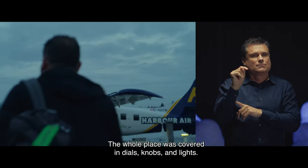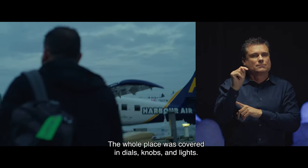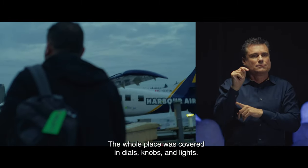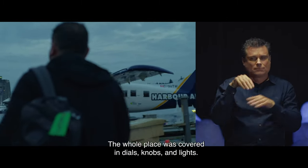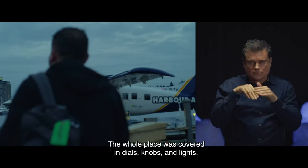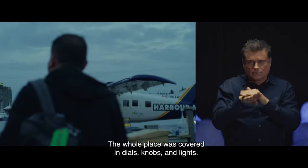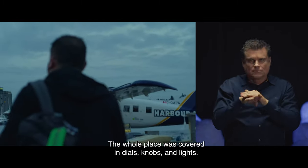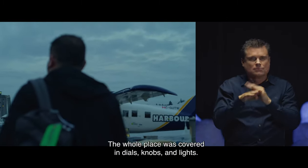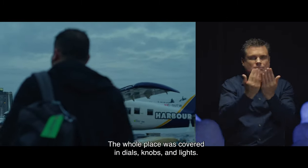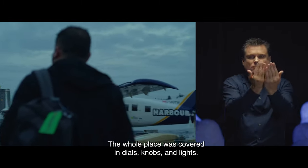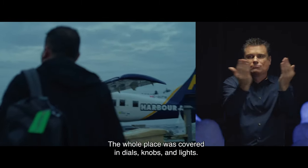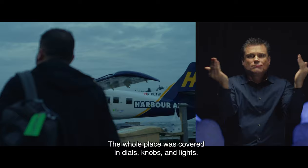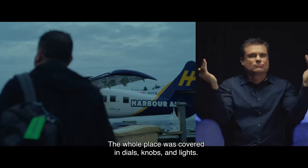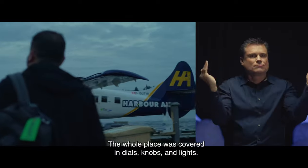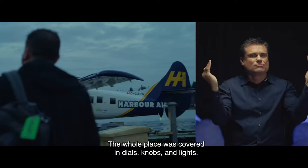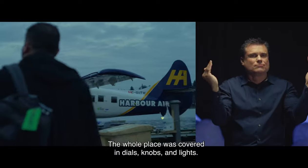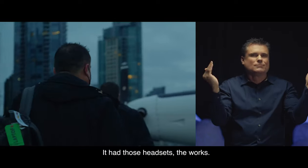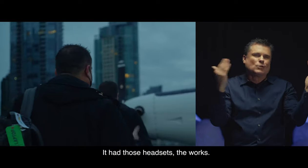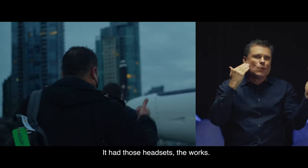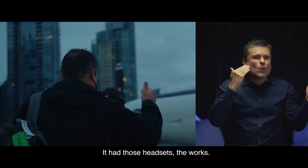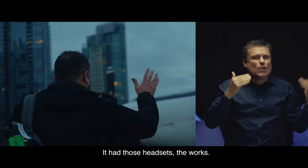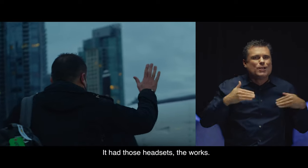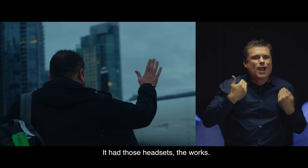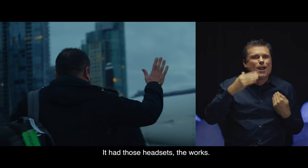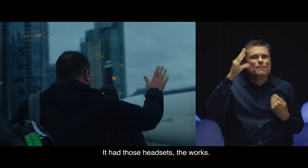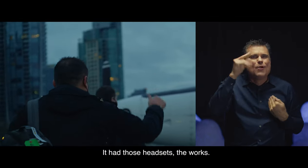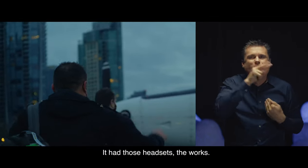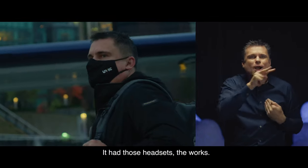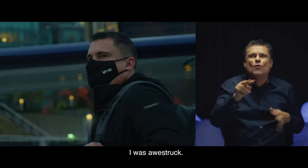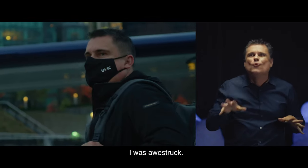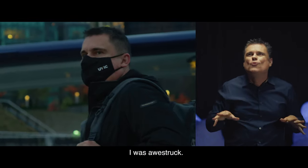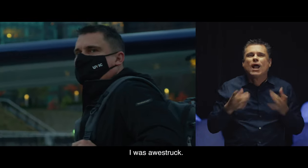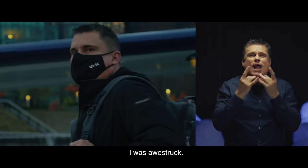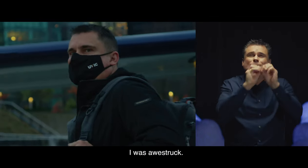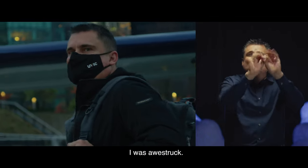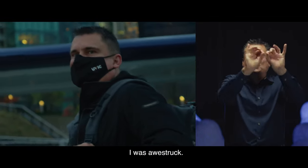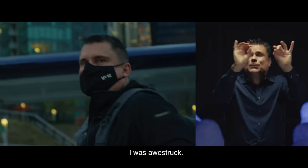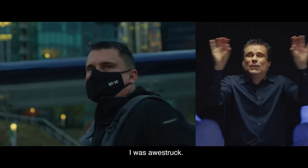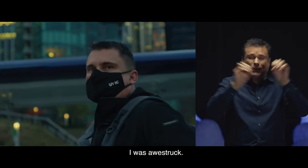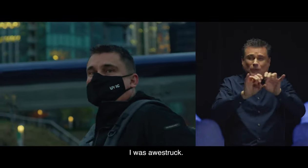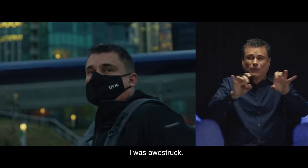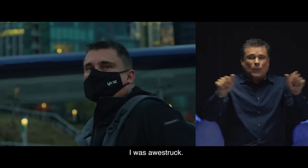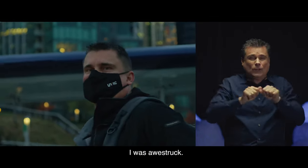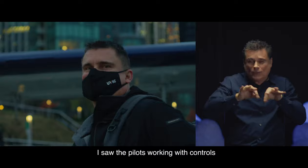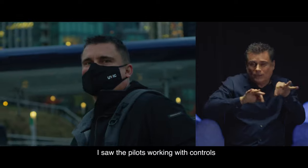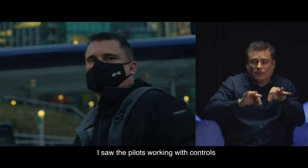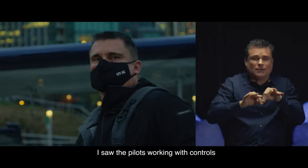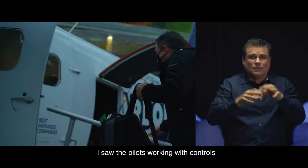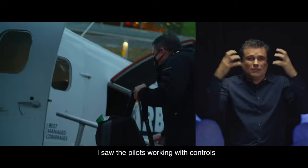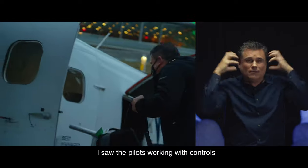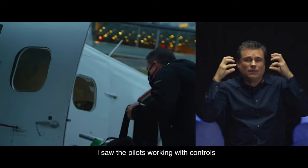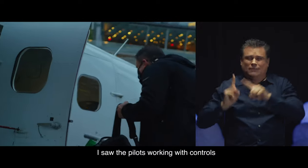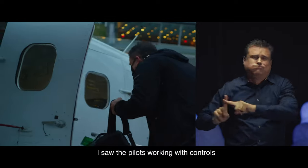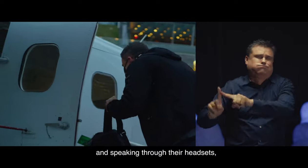The whole place was covered in dials, knobs and lights. It had those headsets, the works. I was awestruck. I saw